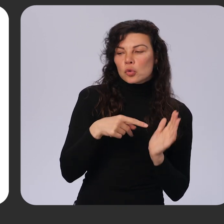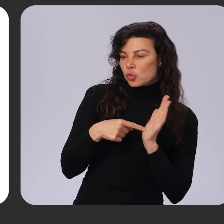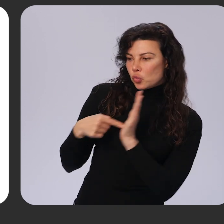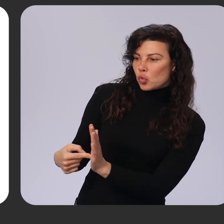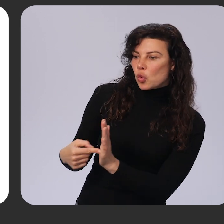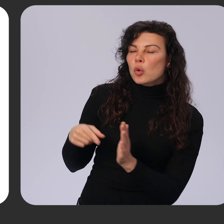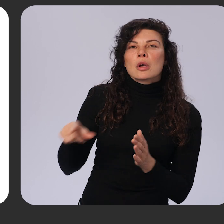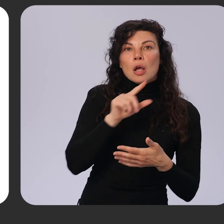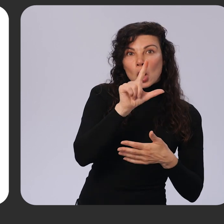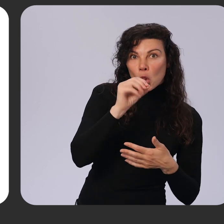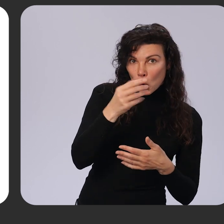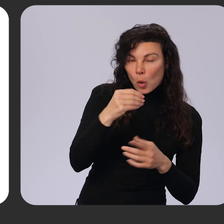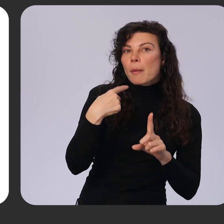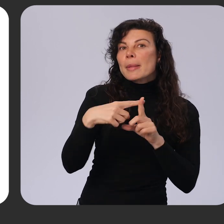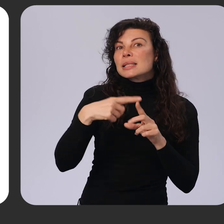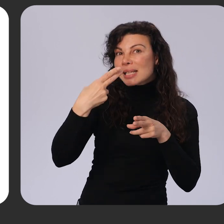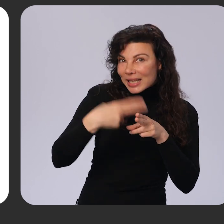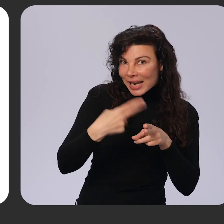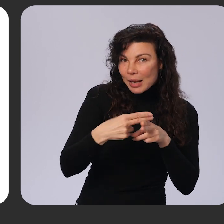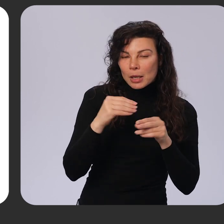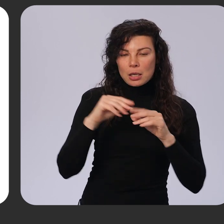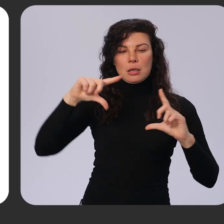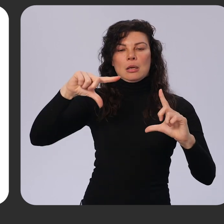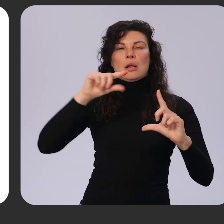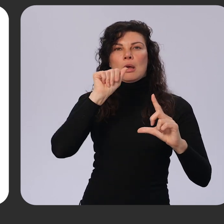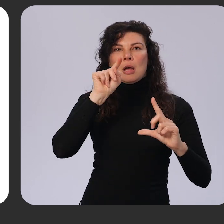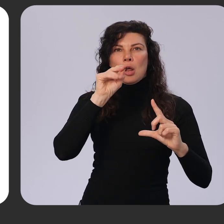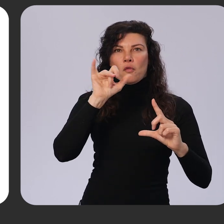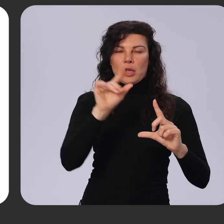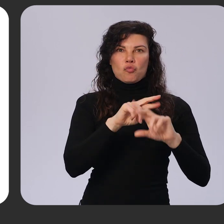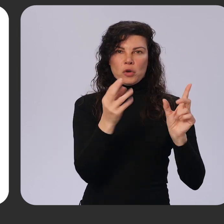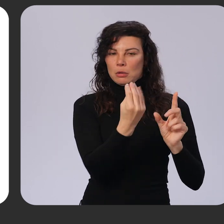logo and the name in the autofill experience on Chrome or Android.